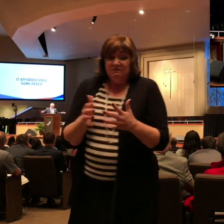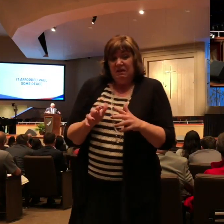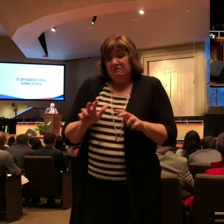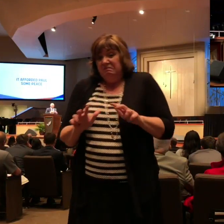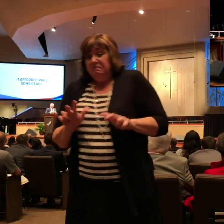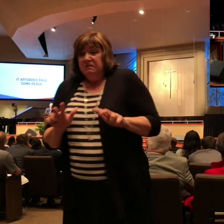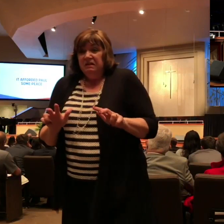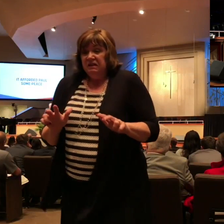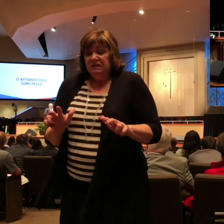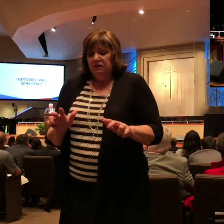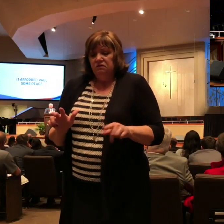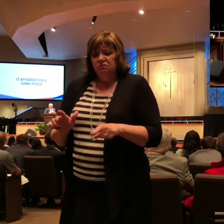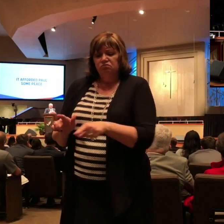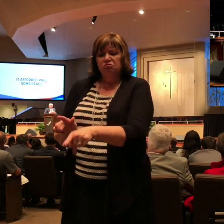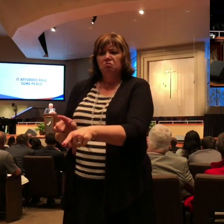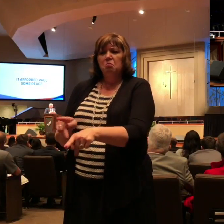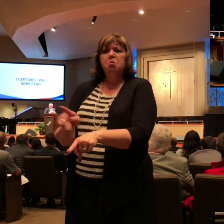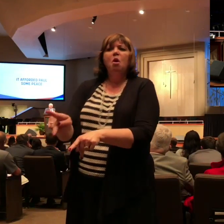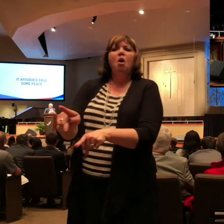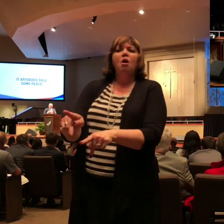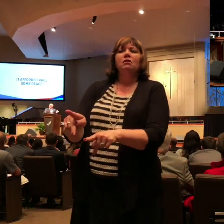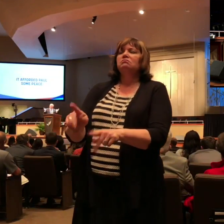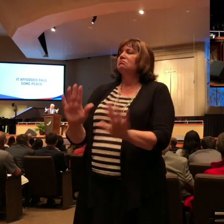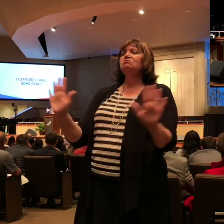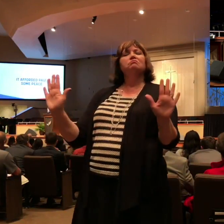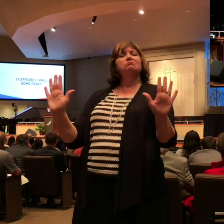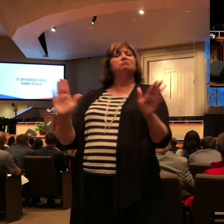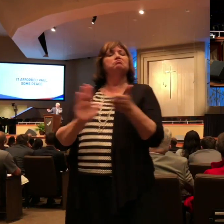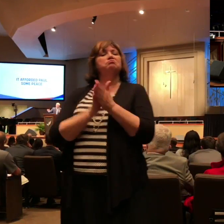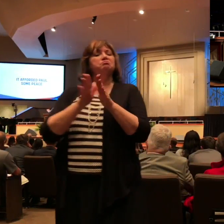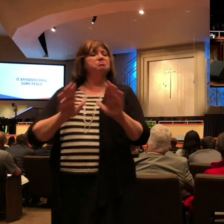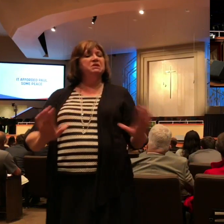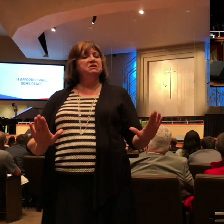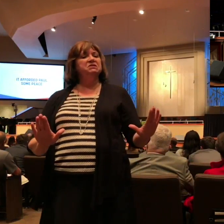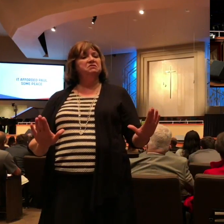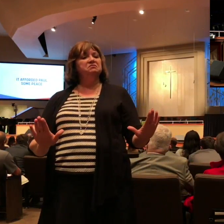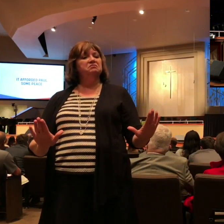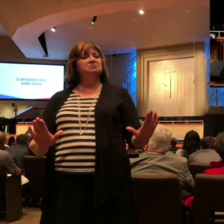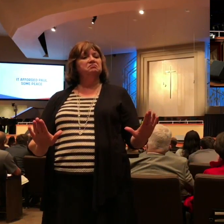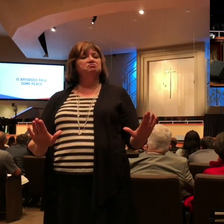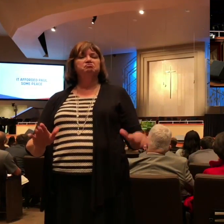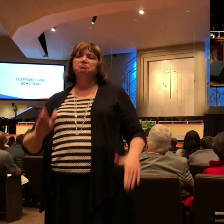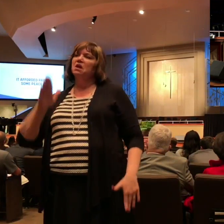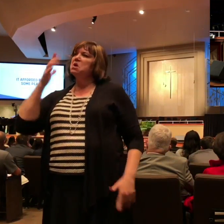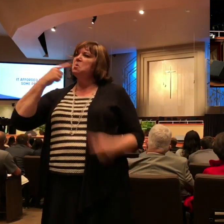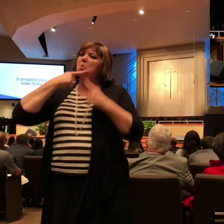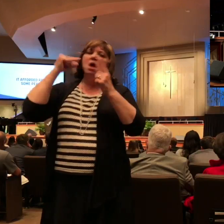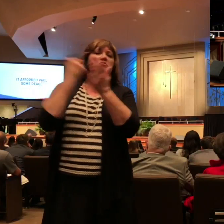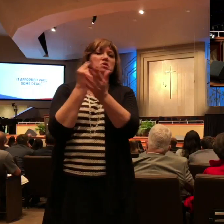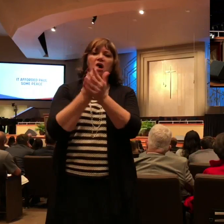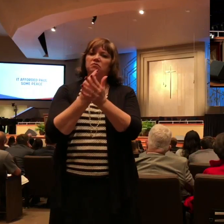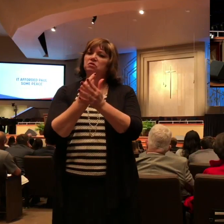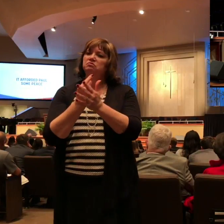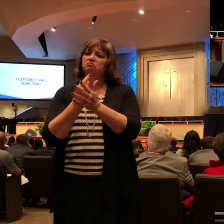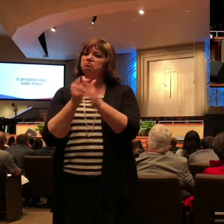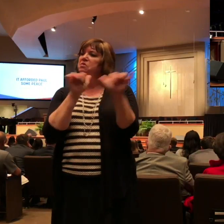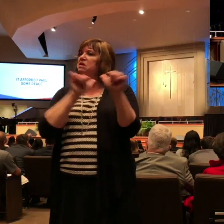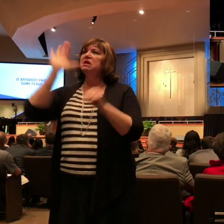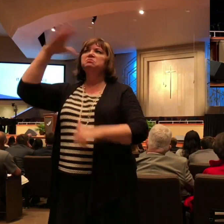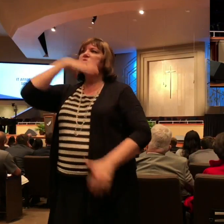I've got perfect peace I'm going to go do what God wants me to do and God will handle it and whether by